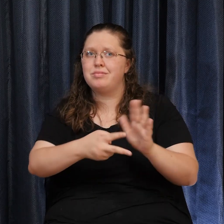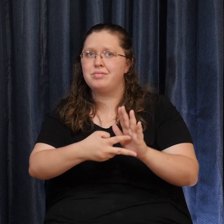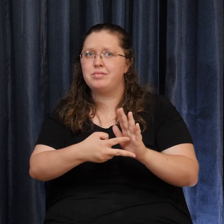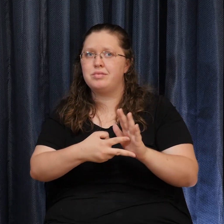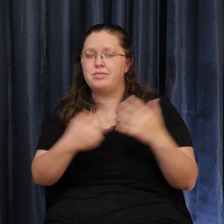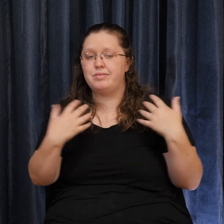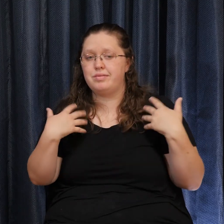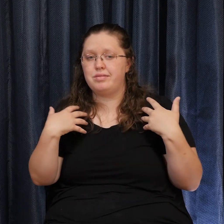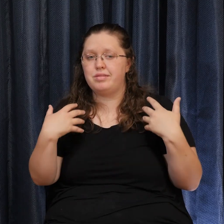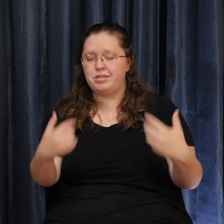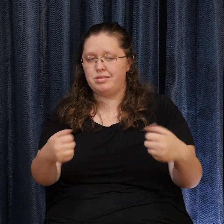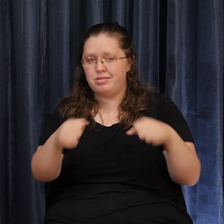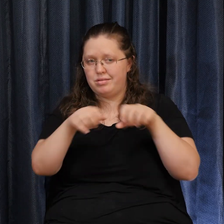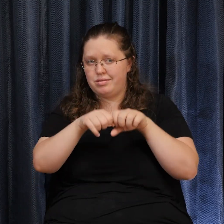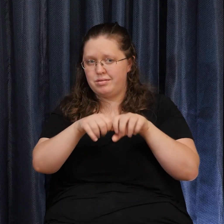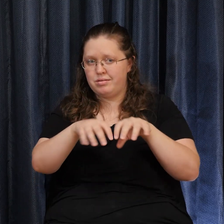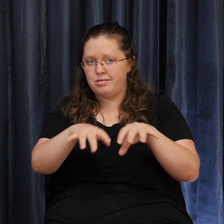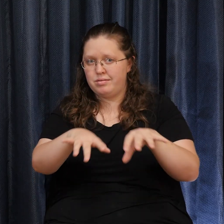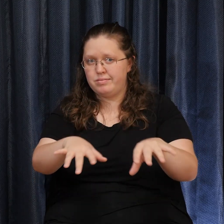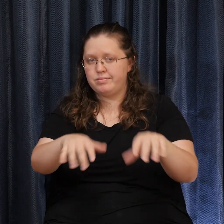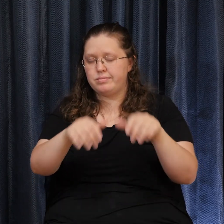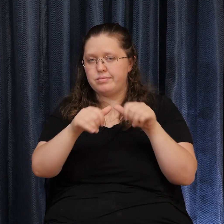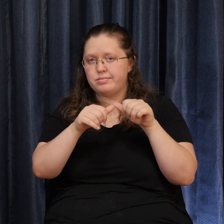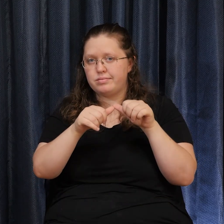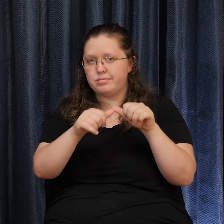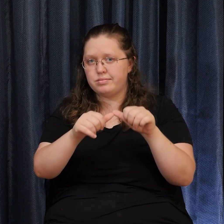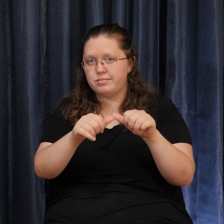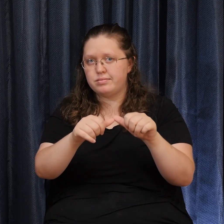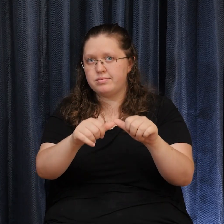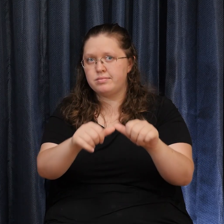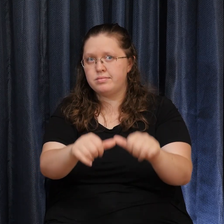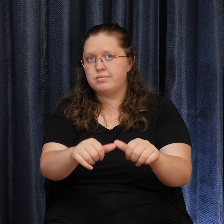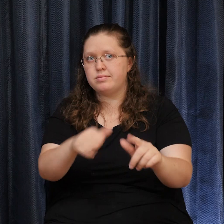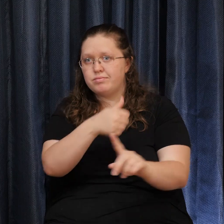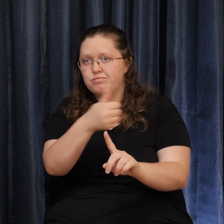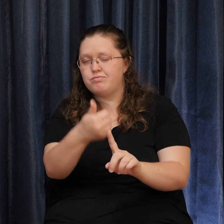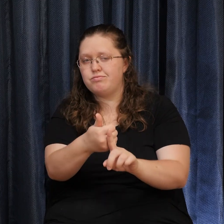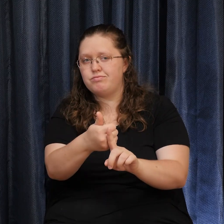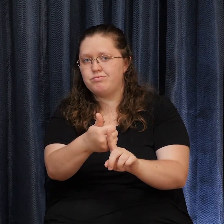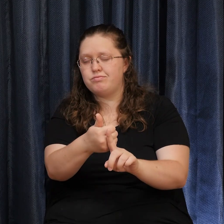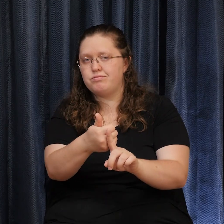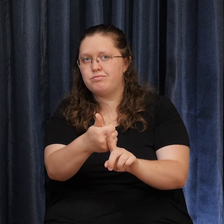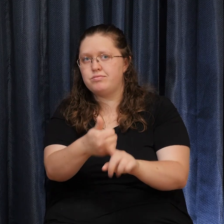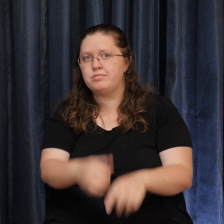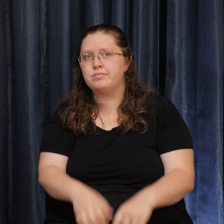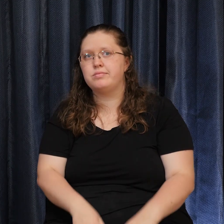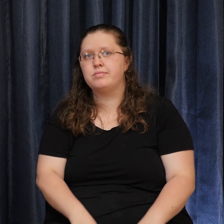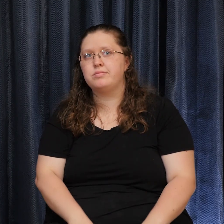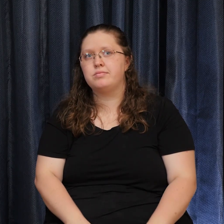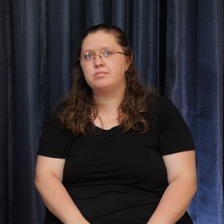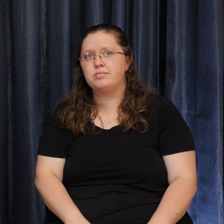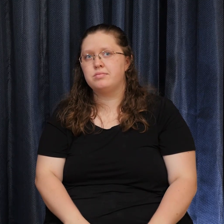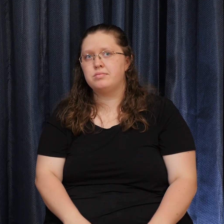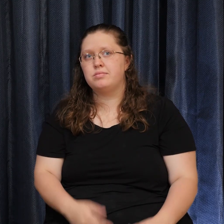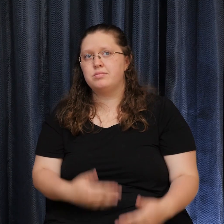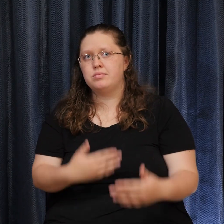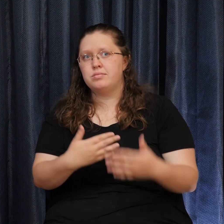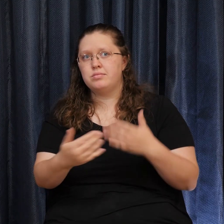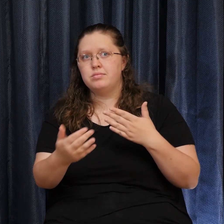It continues It makes a Difference Regardless of Appearances The healing Is